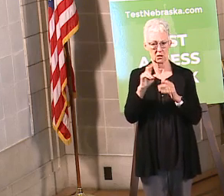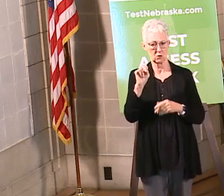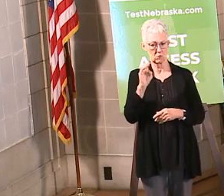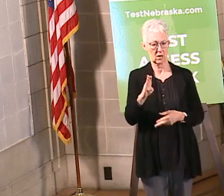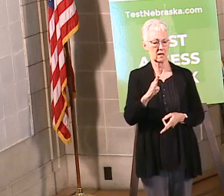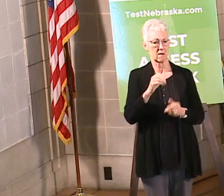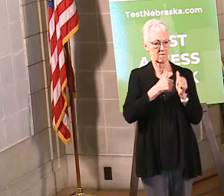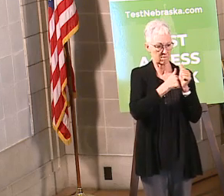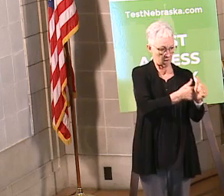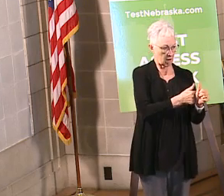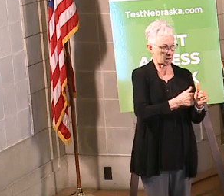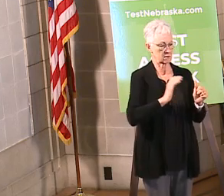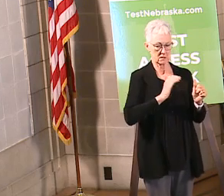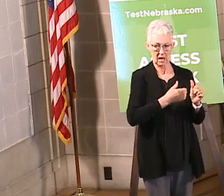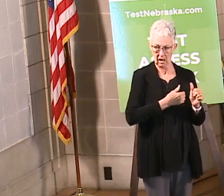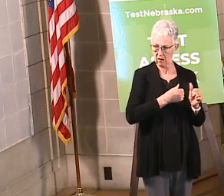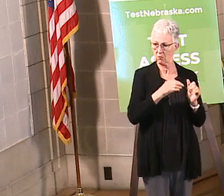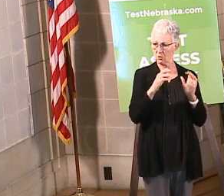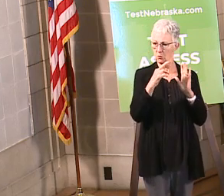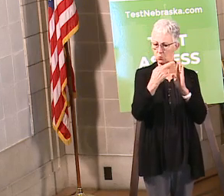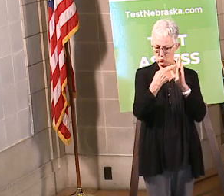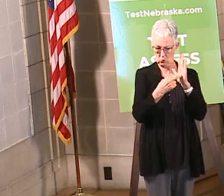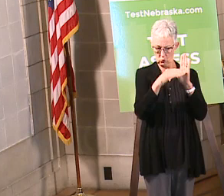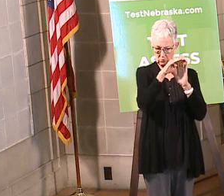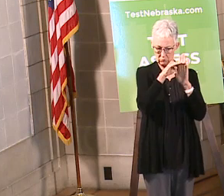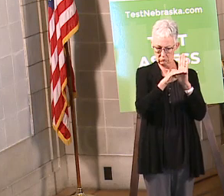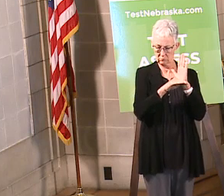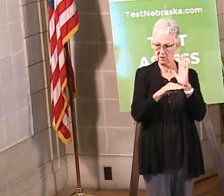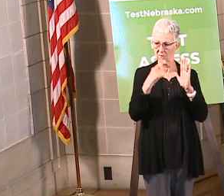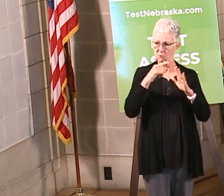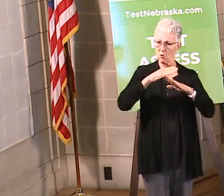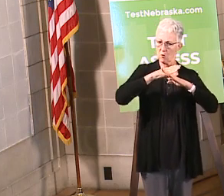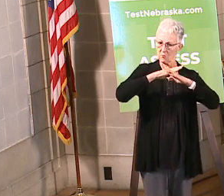keep law enforcement officers safe at the same time.